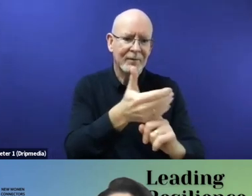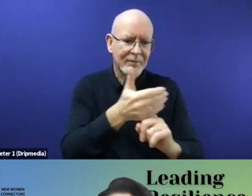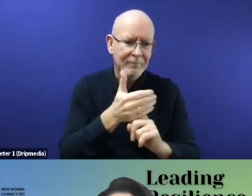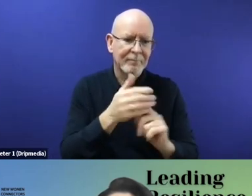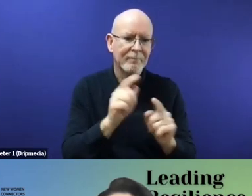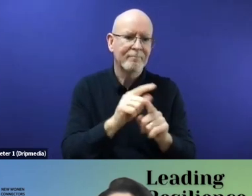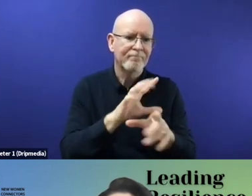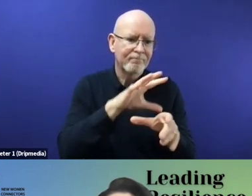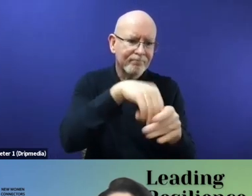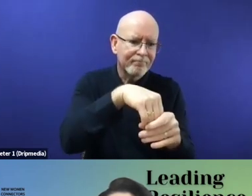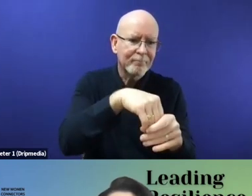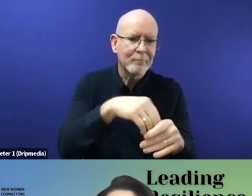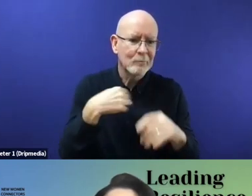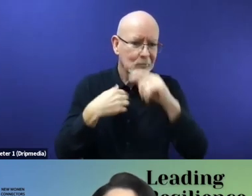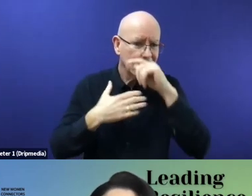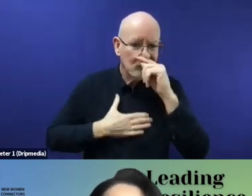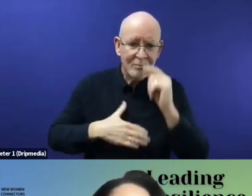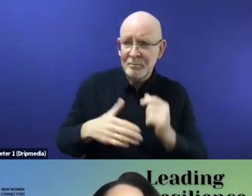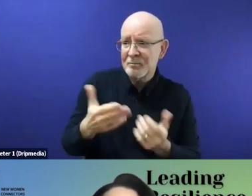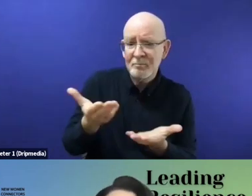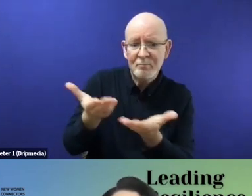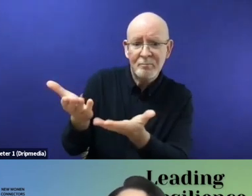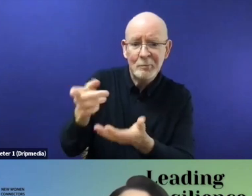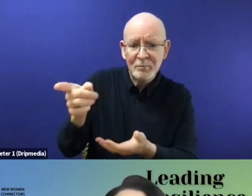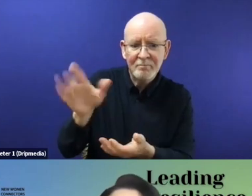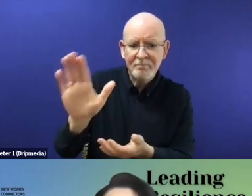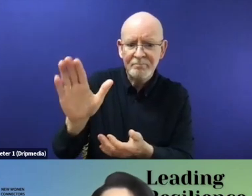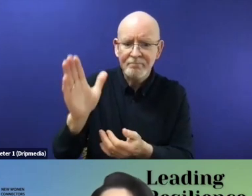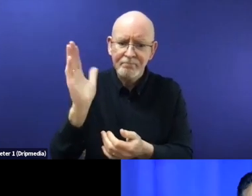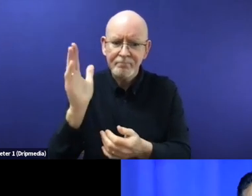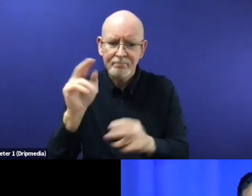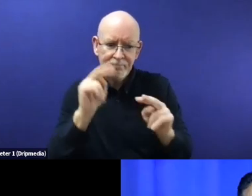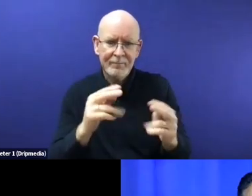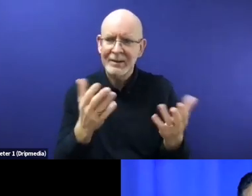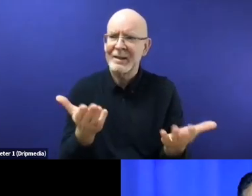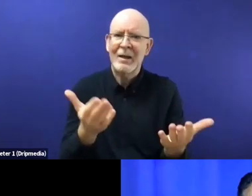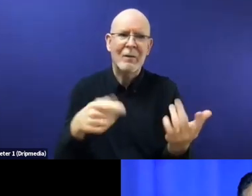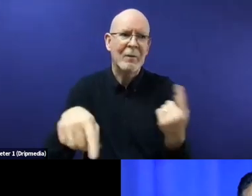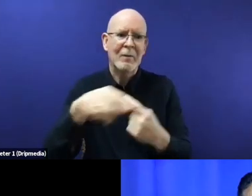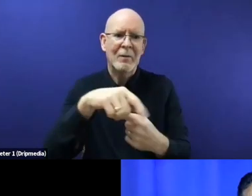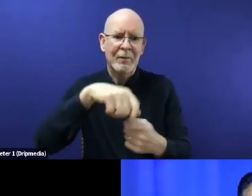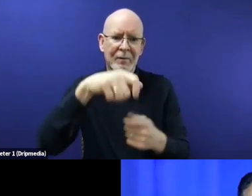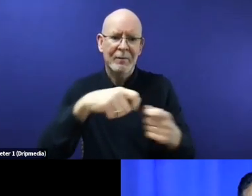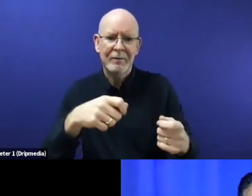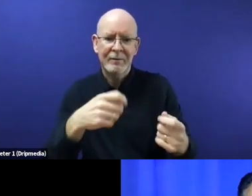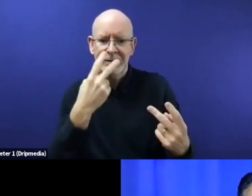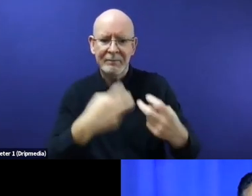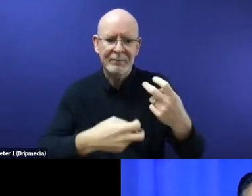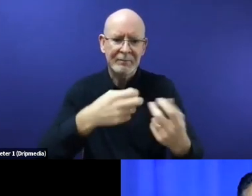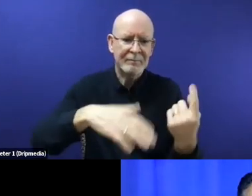so far. Anila, I'll give you the floor. Thank you, Robert. And thank you, everyone, for having me here. It's a really privilege to be part of this